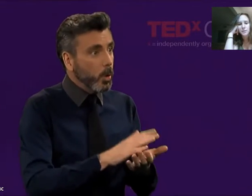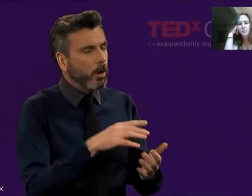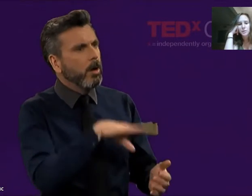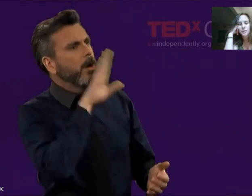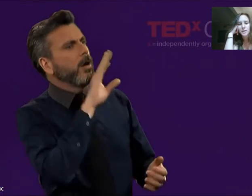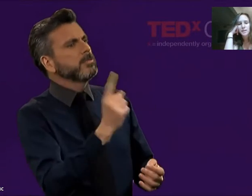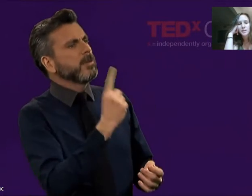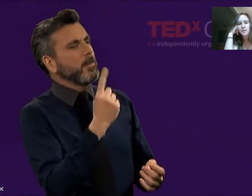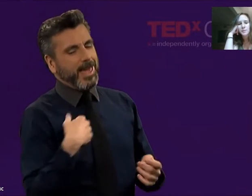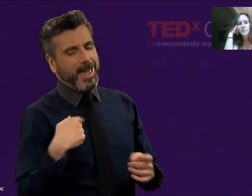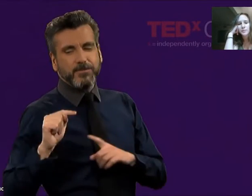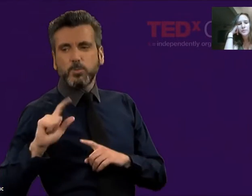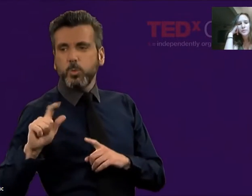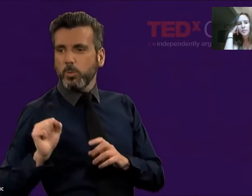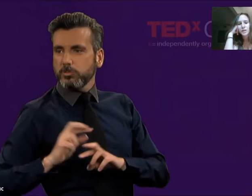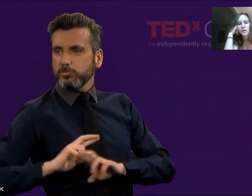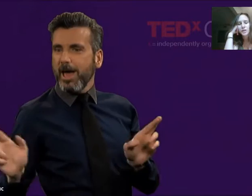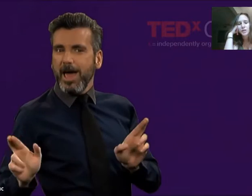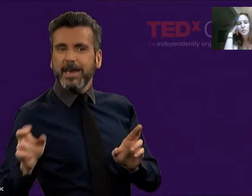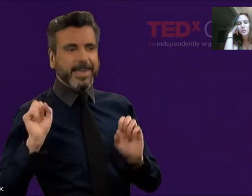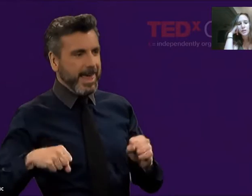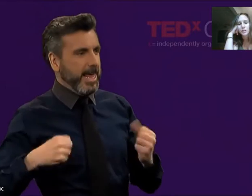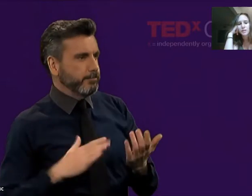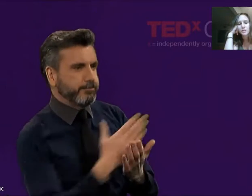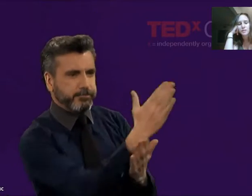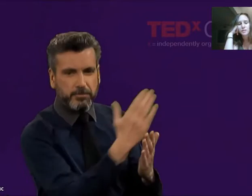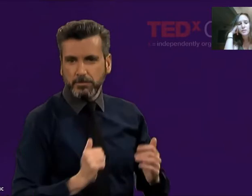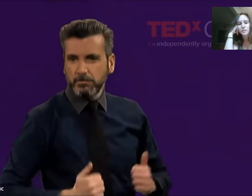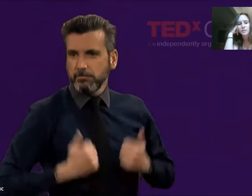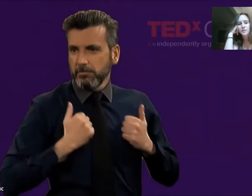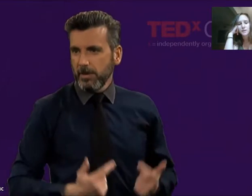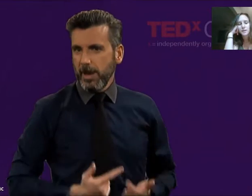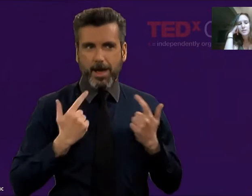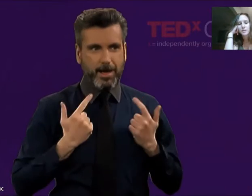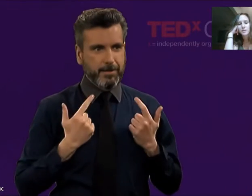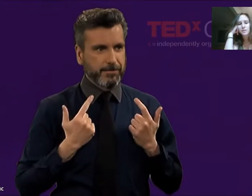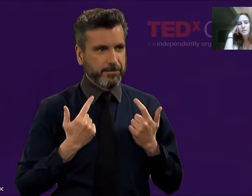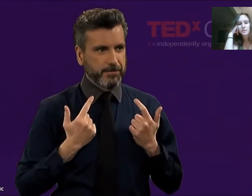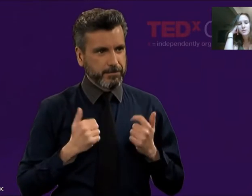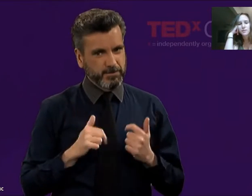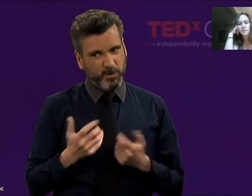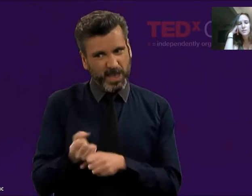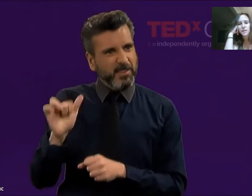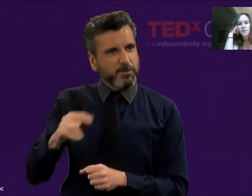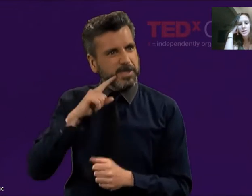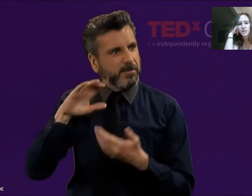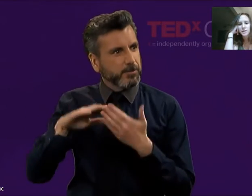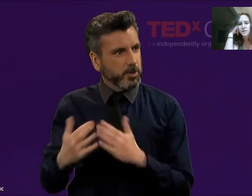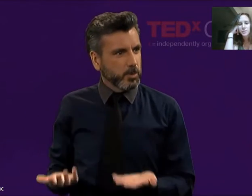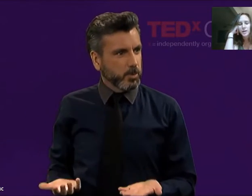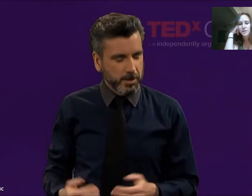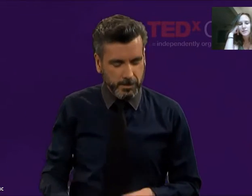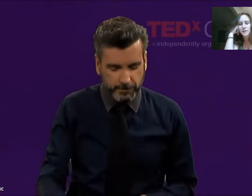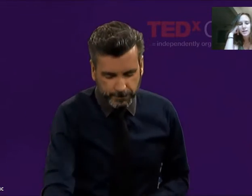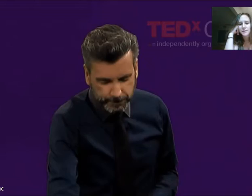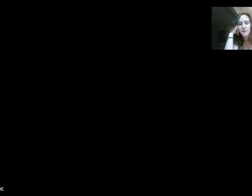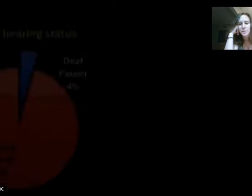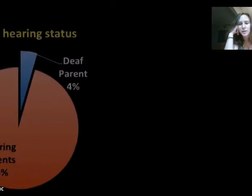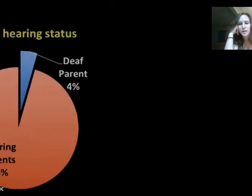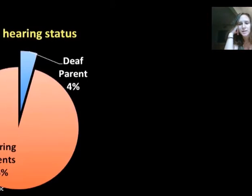community, you learn different information about different life experiences.